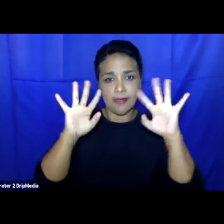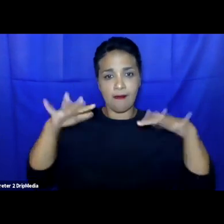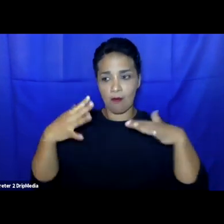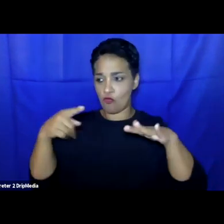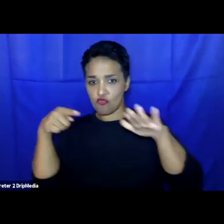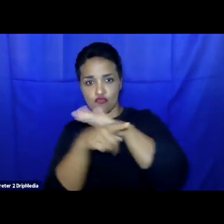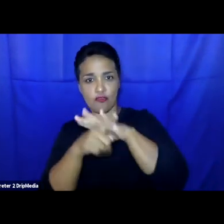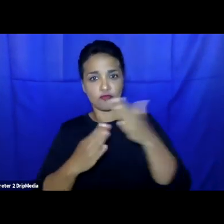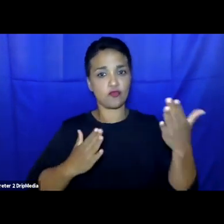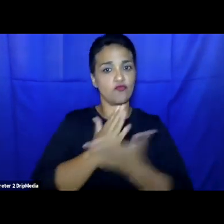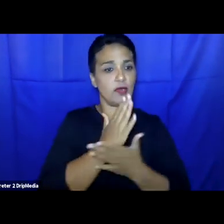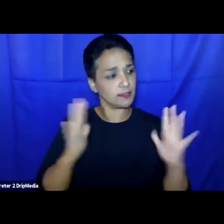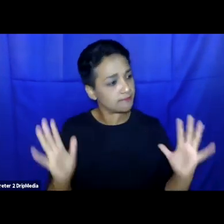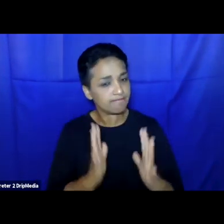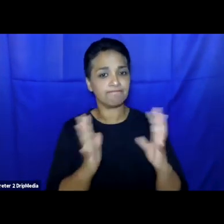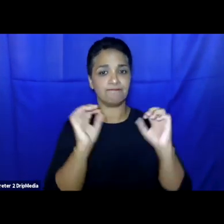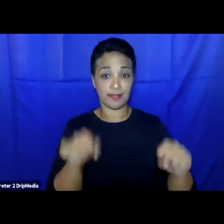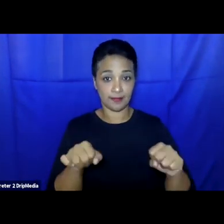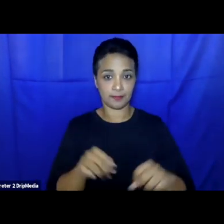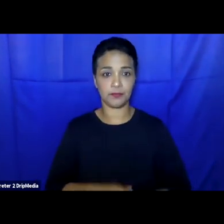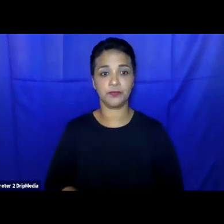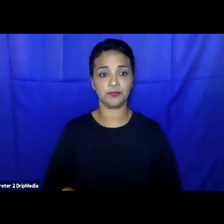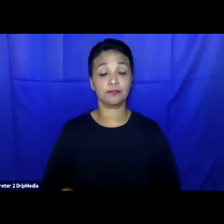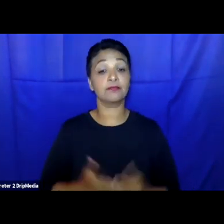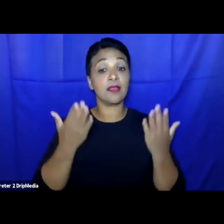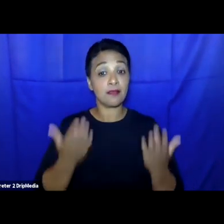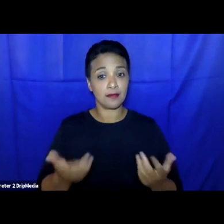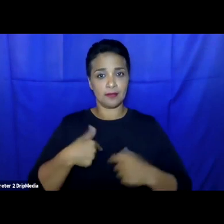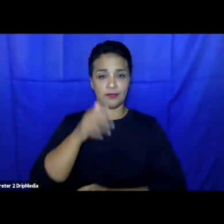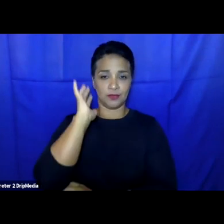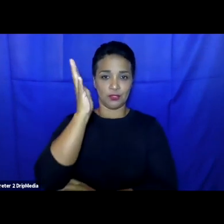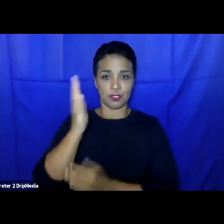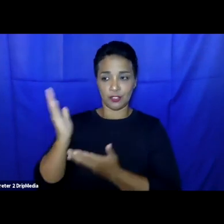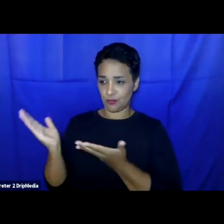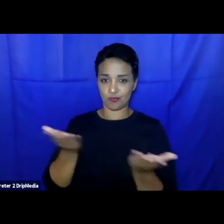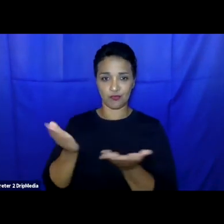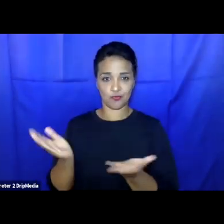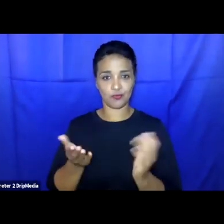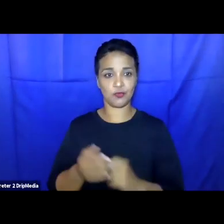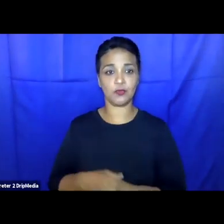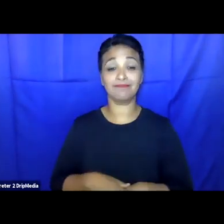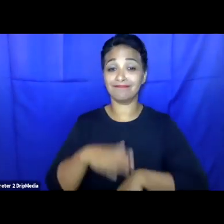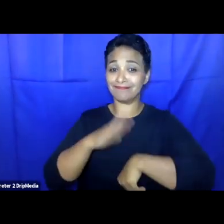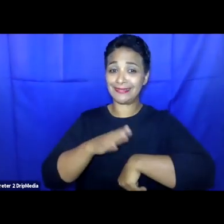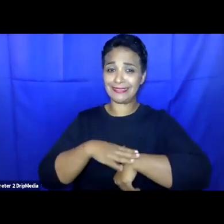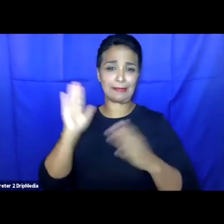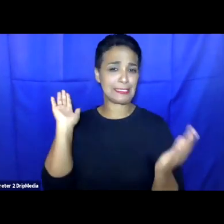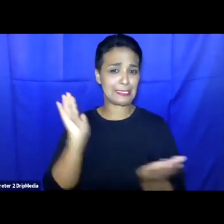societies. I'm going to present our speakers briefly due to time constraints I cannot provide detailed